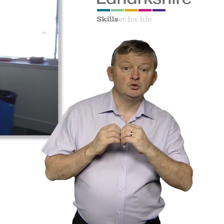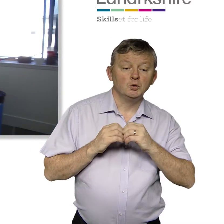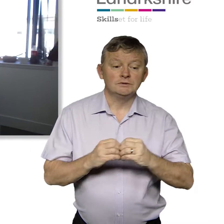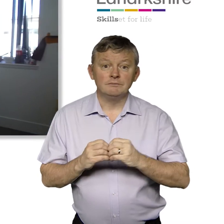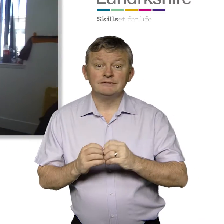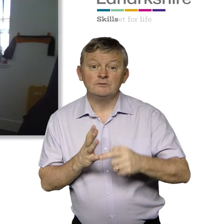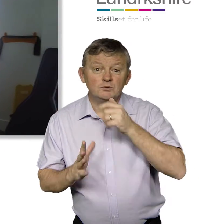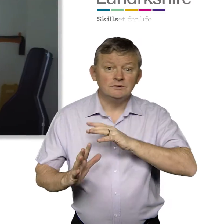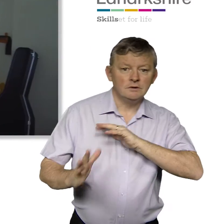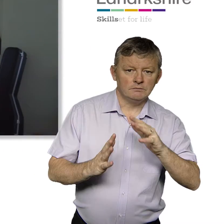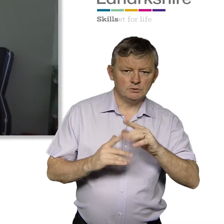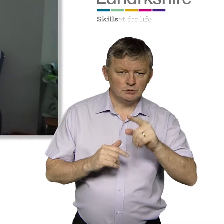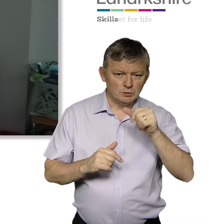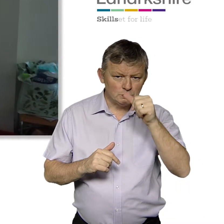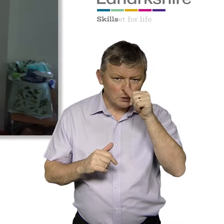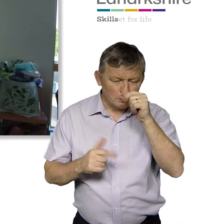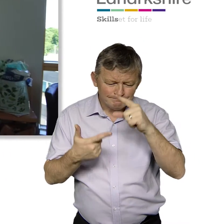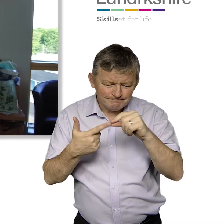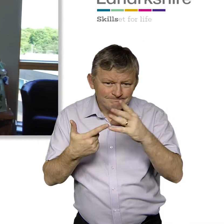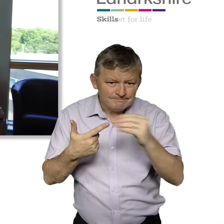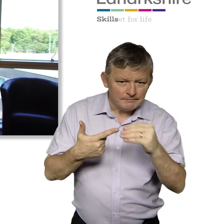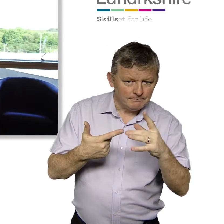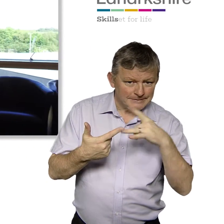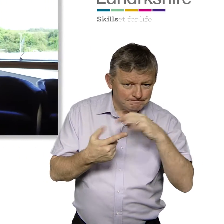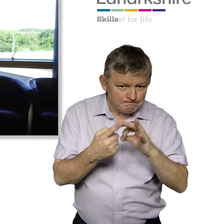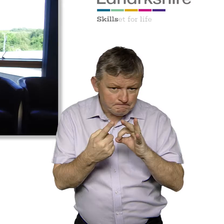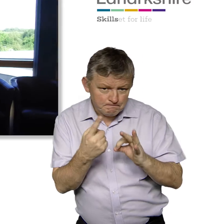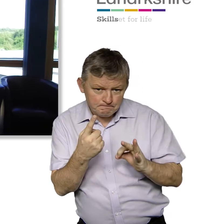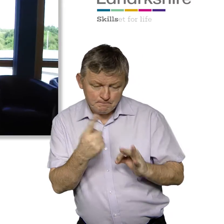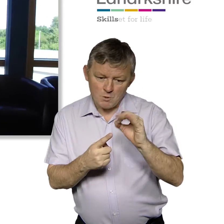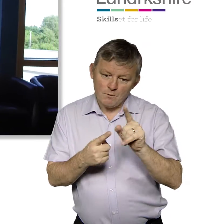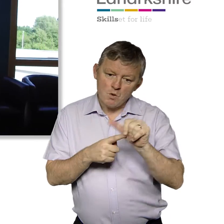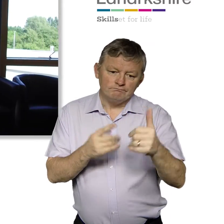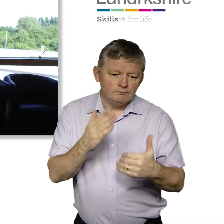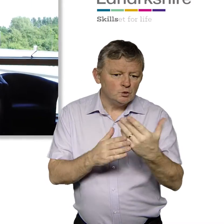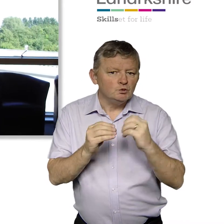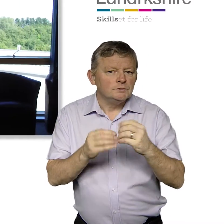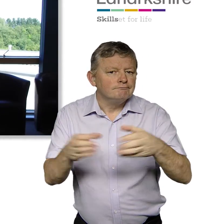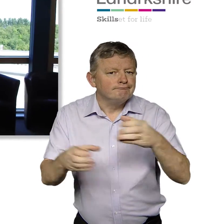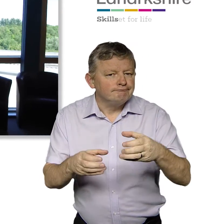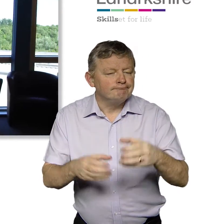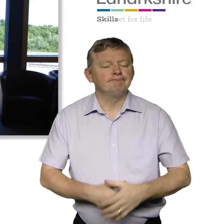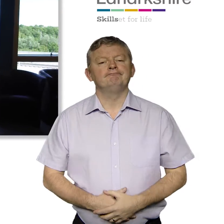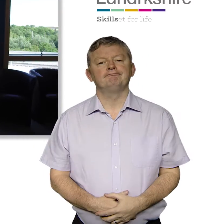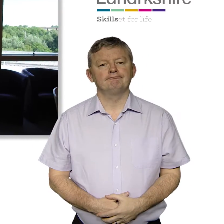Establish baseline data on students who use BSL, and use this to measure and improve outcomes for students